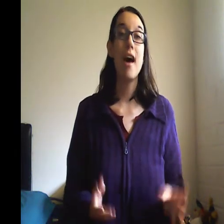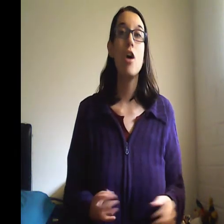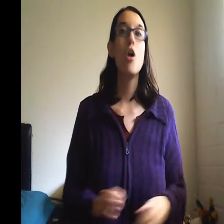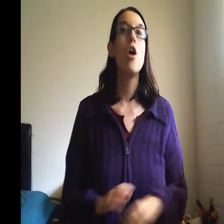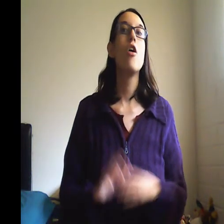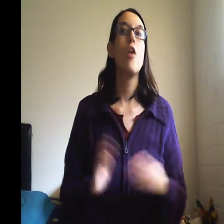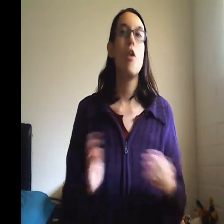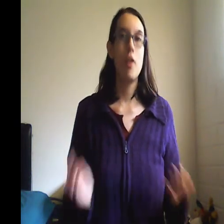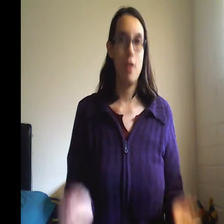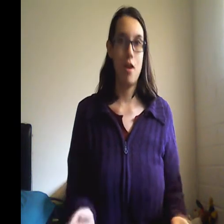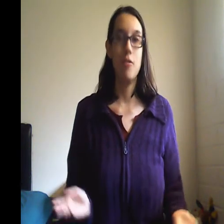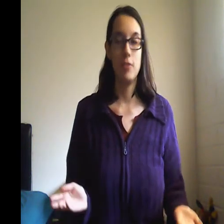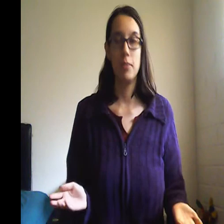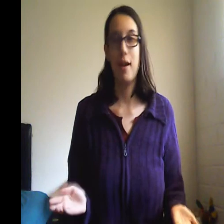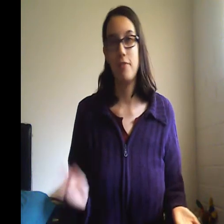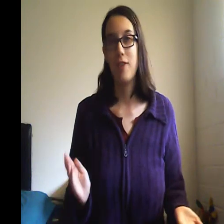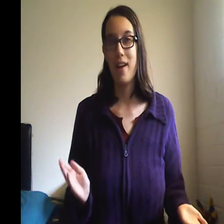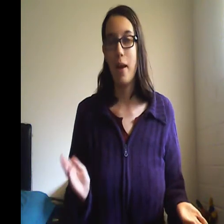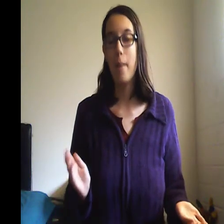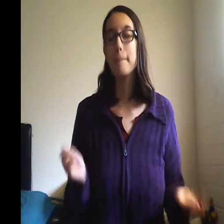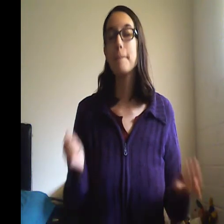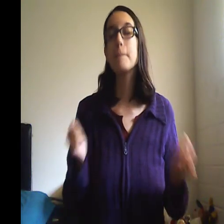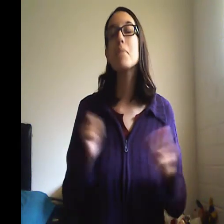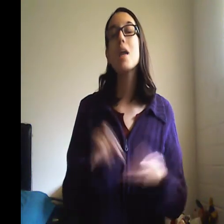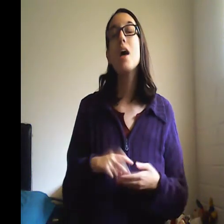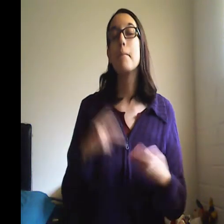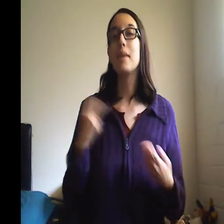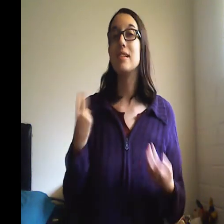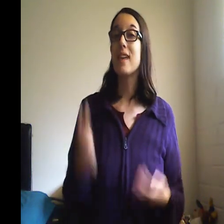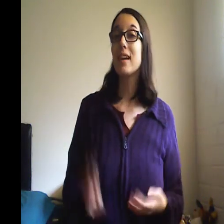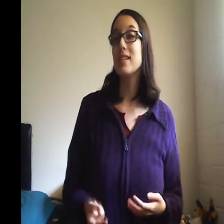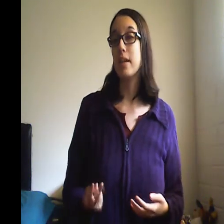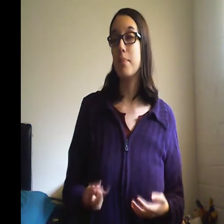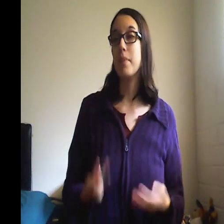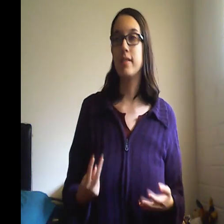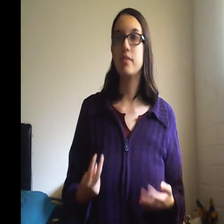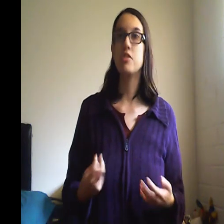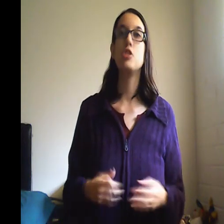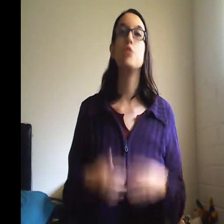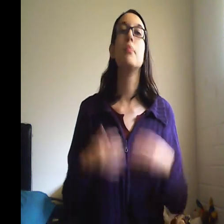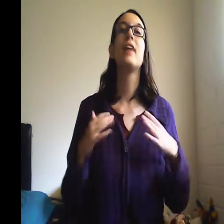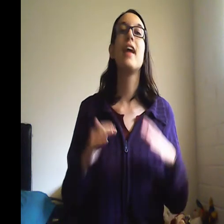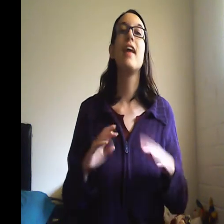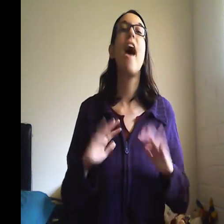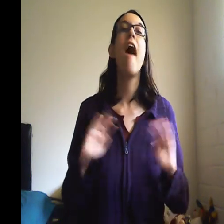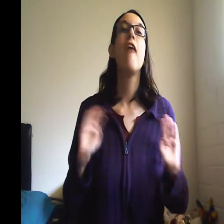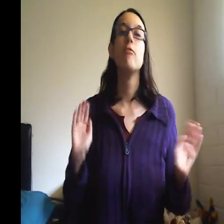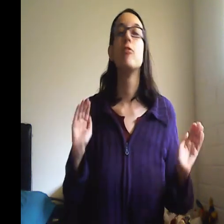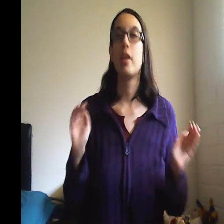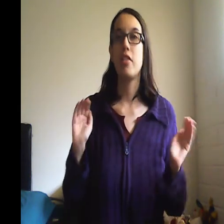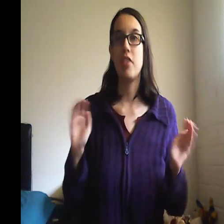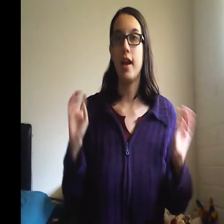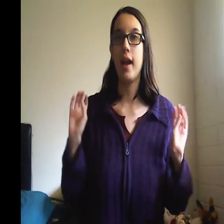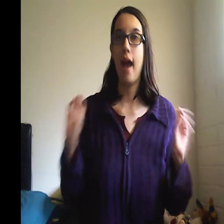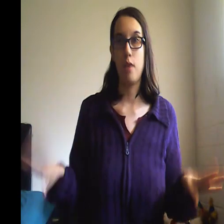over Black Friday. My second tip is to plan everything out